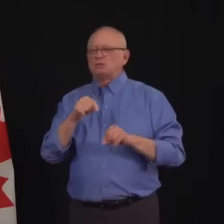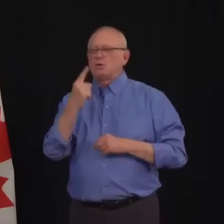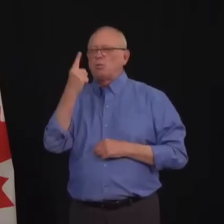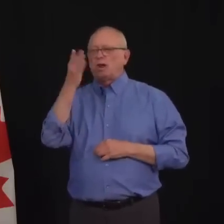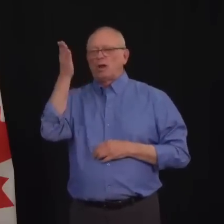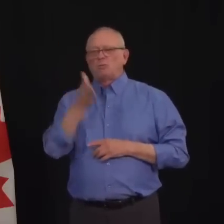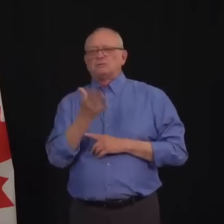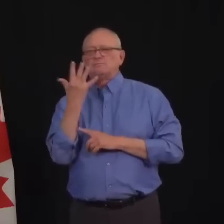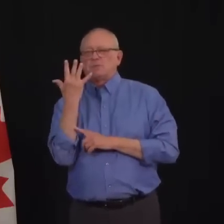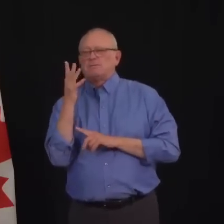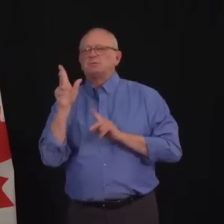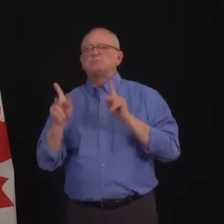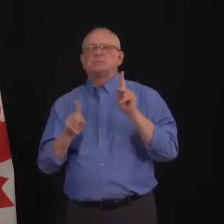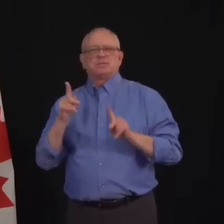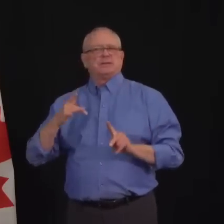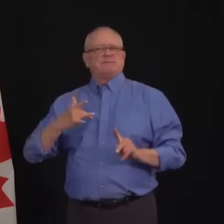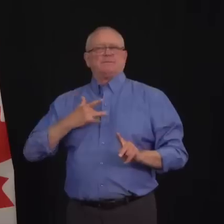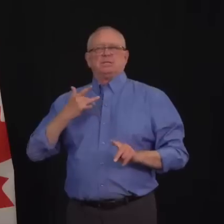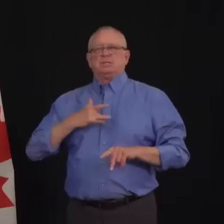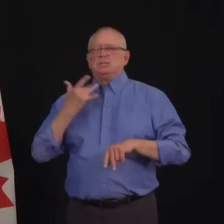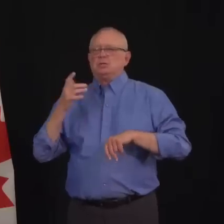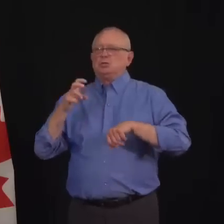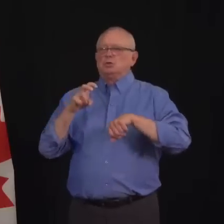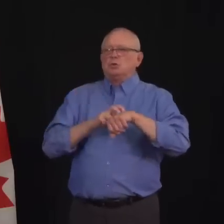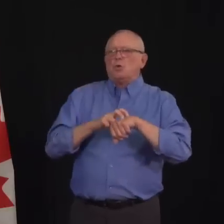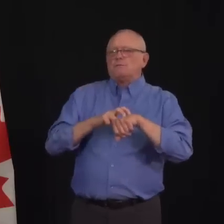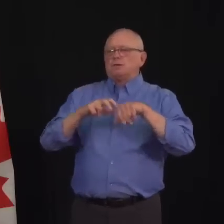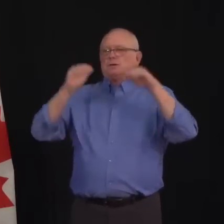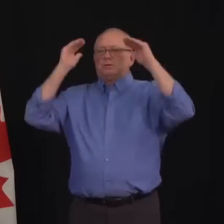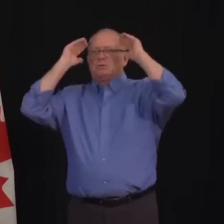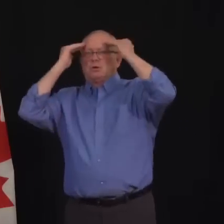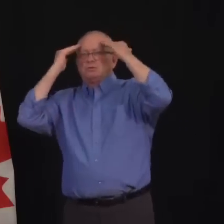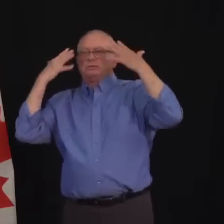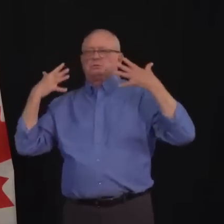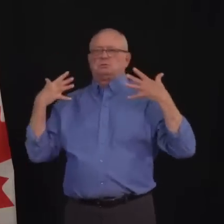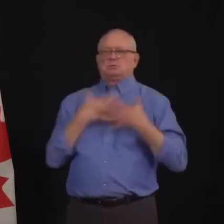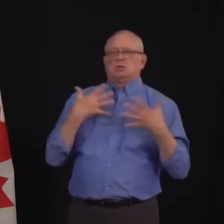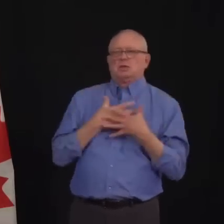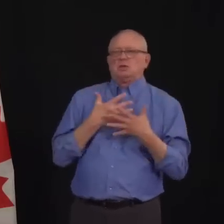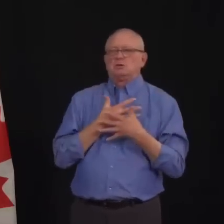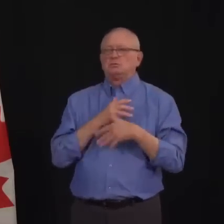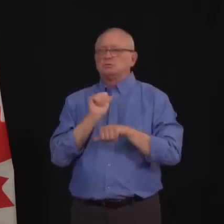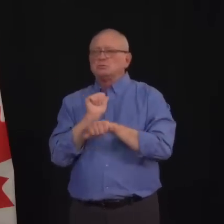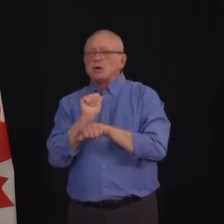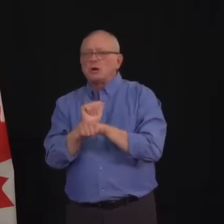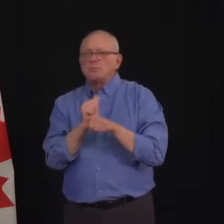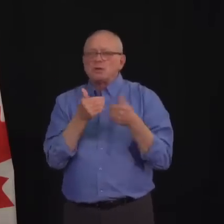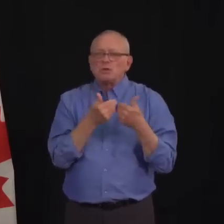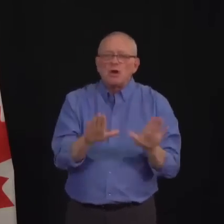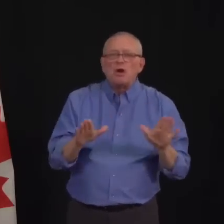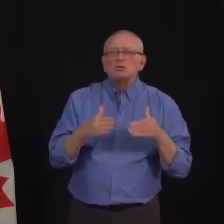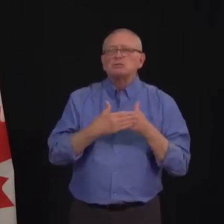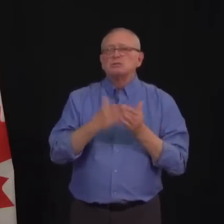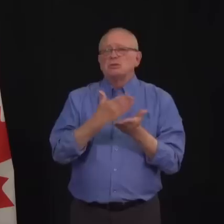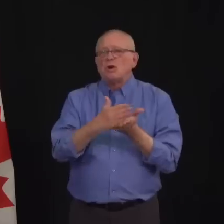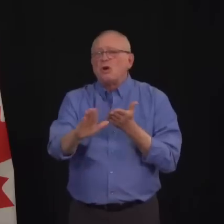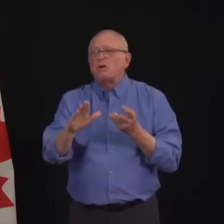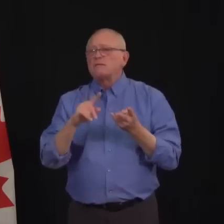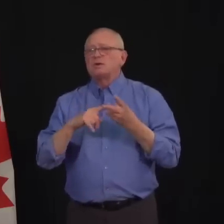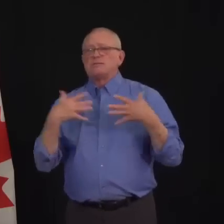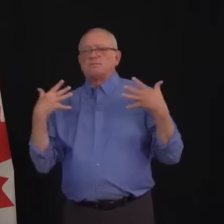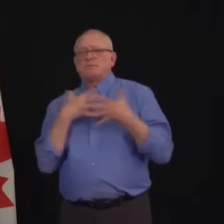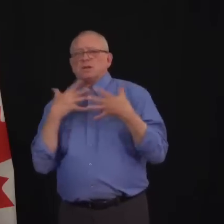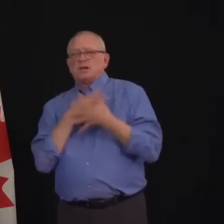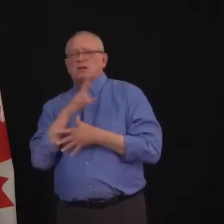due to factors such as job loss or fear of the virus. While this was a decline from the peak of the pandemic,